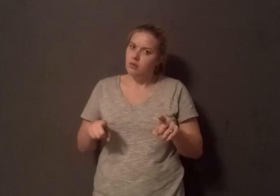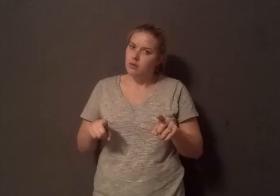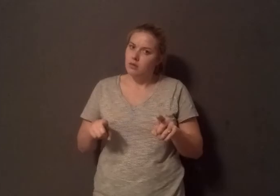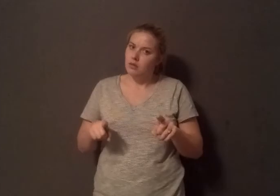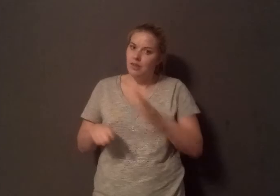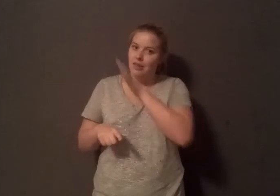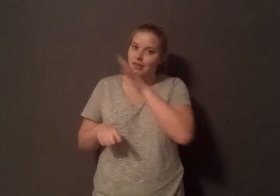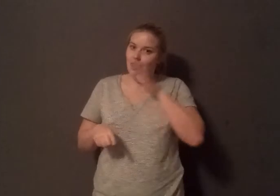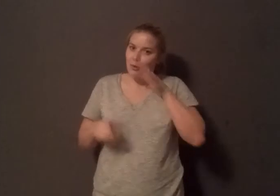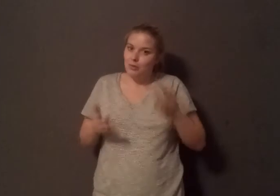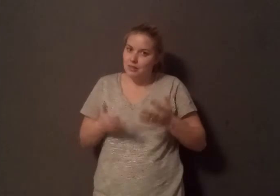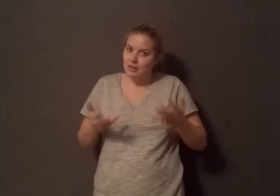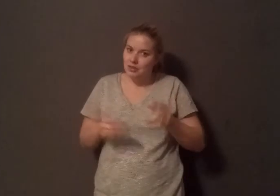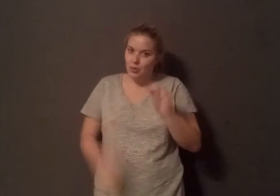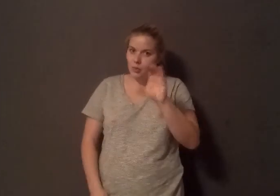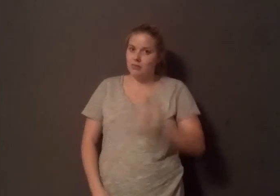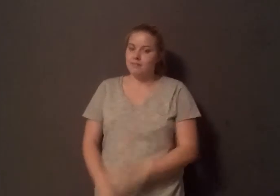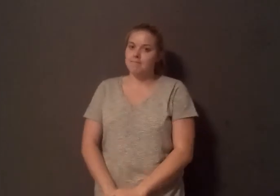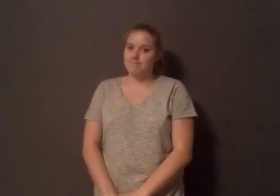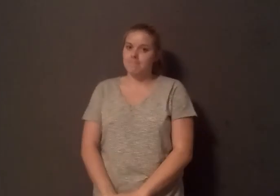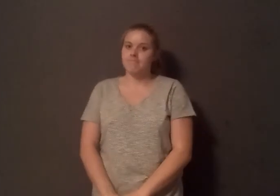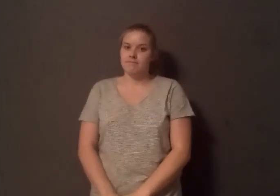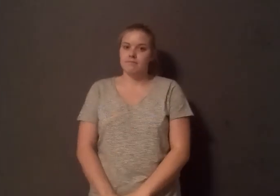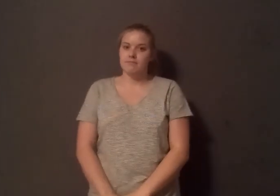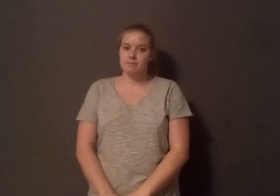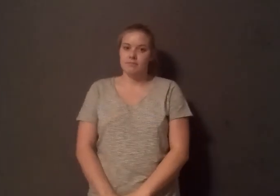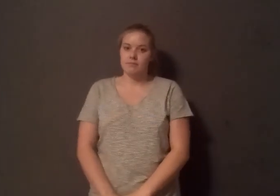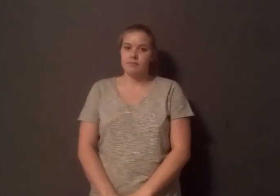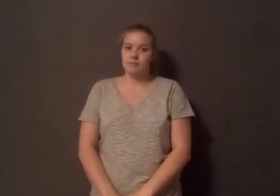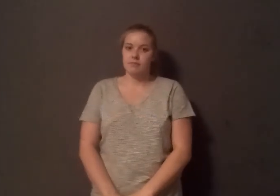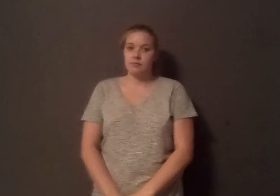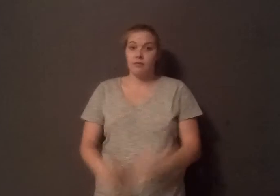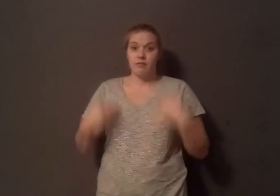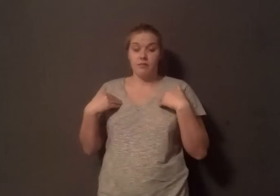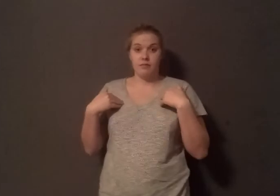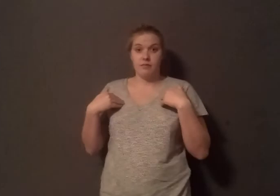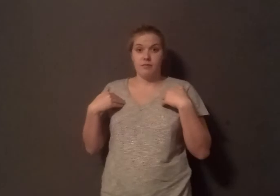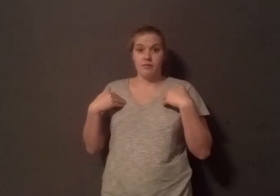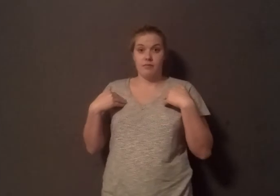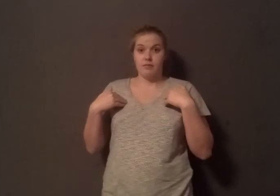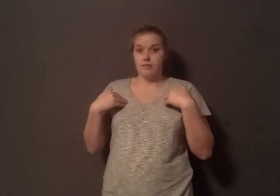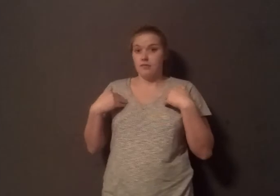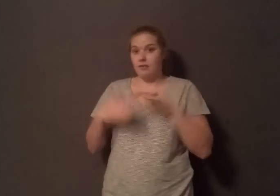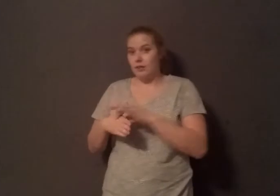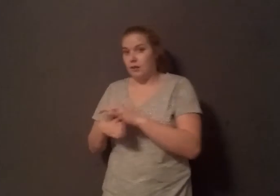here in North Carolina. There's approximately the same number of hogs in North Carolina as there are people. Between eight to ten times